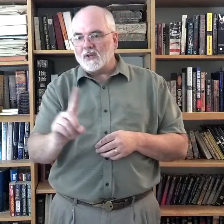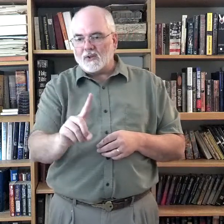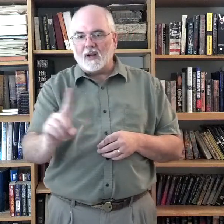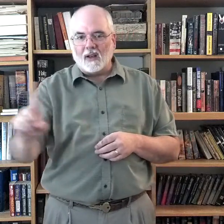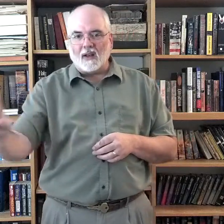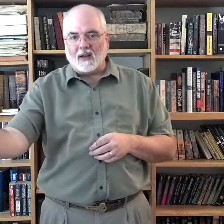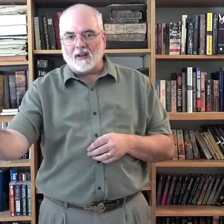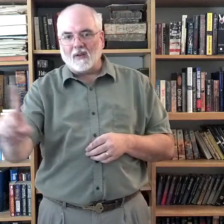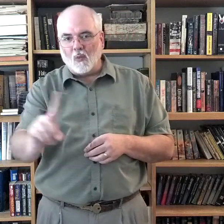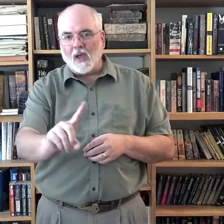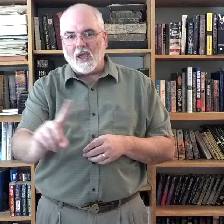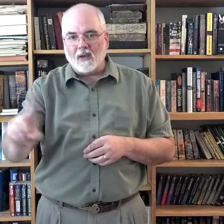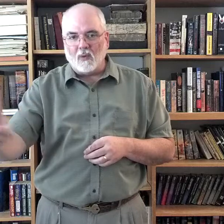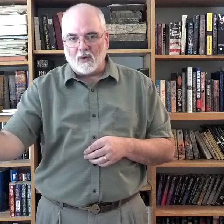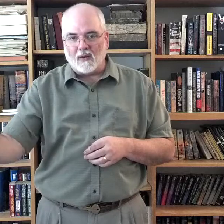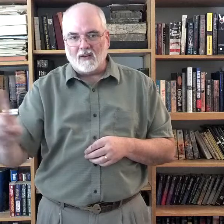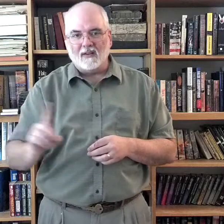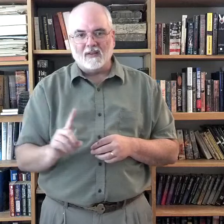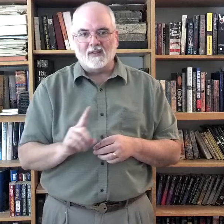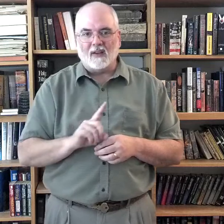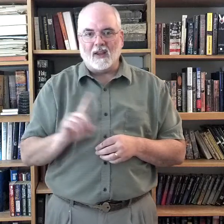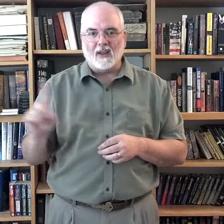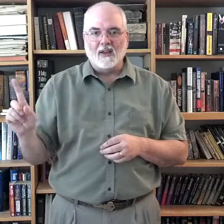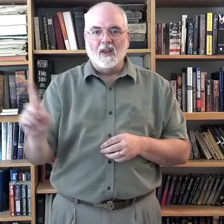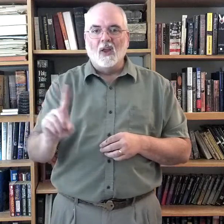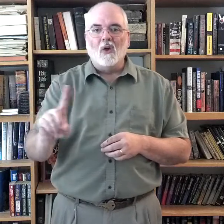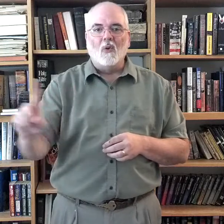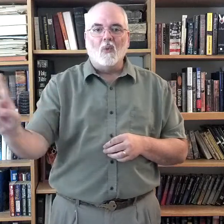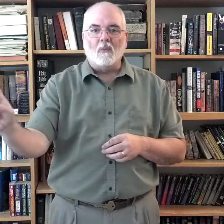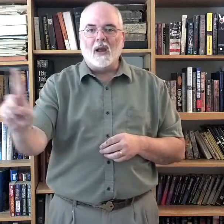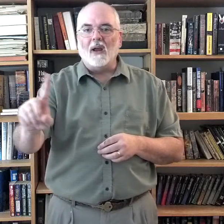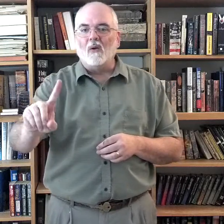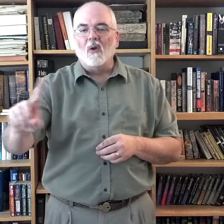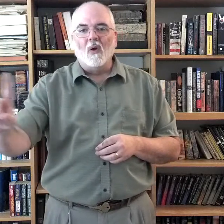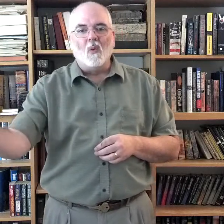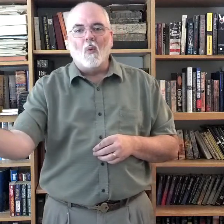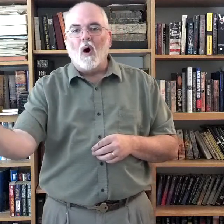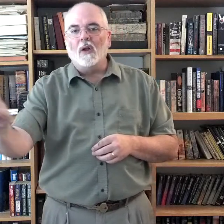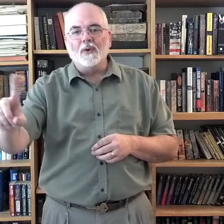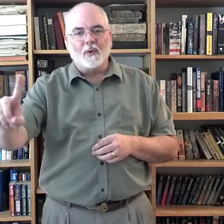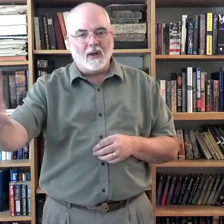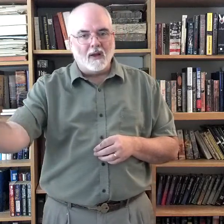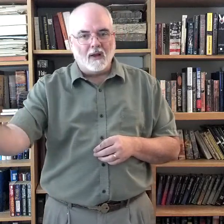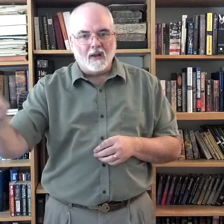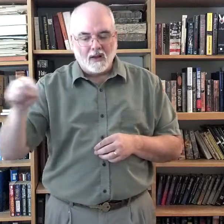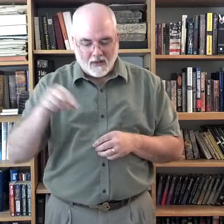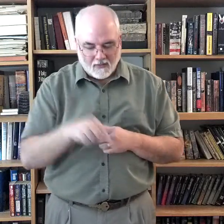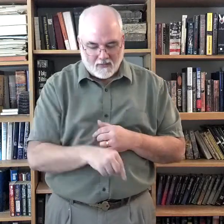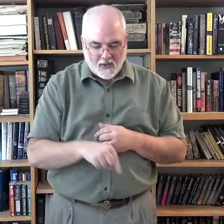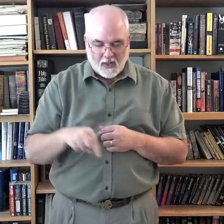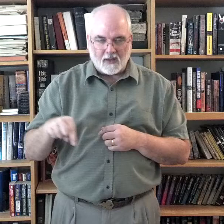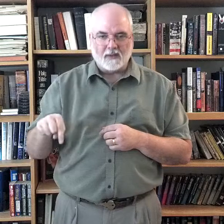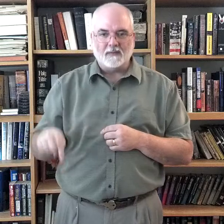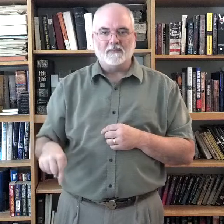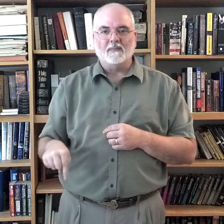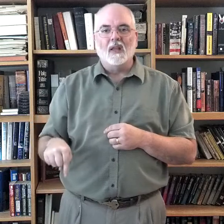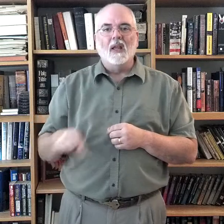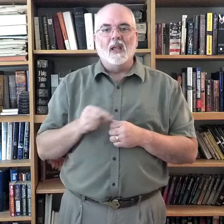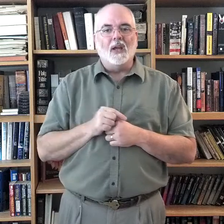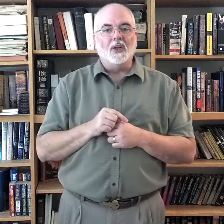straight line. Wayward. Okay? My wandering feet. And you just